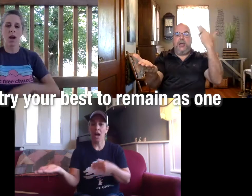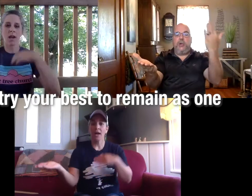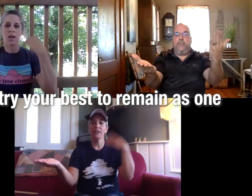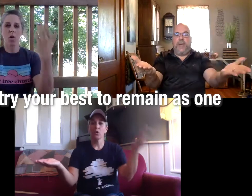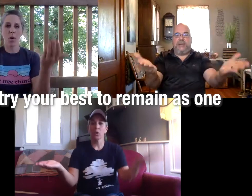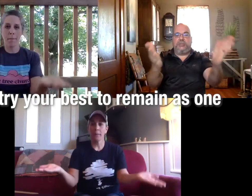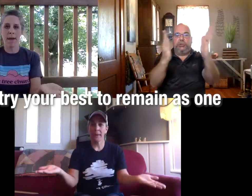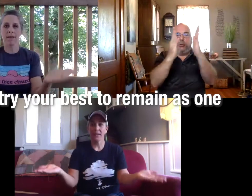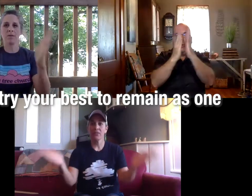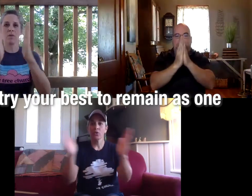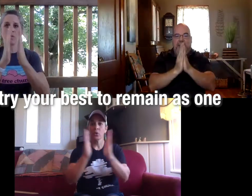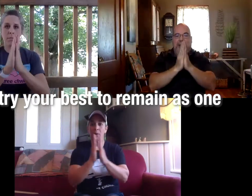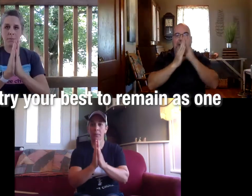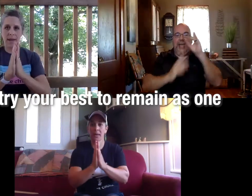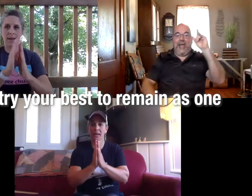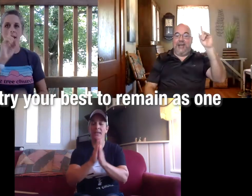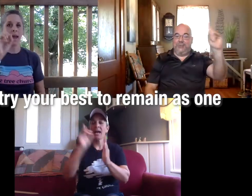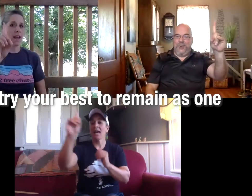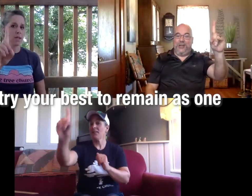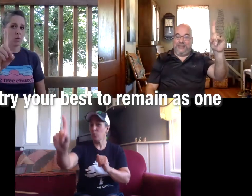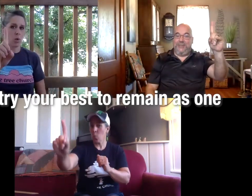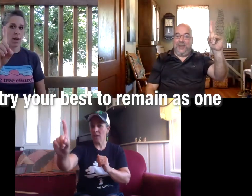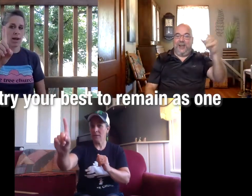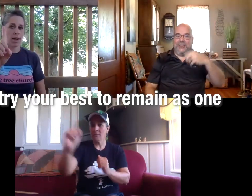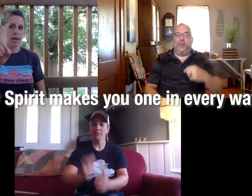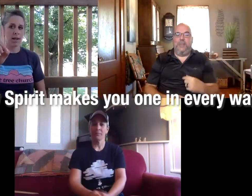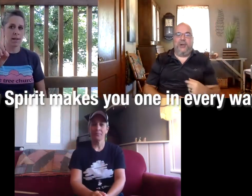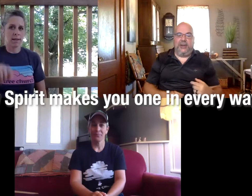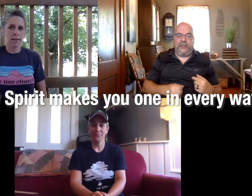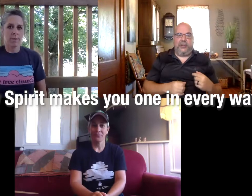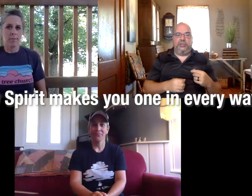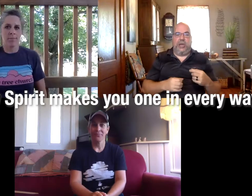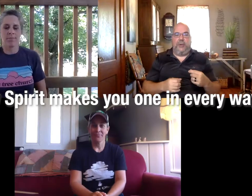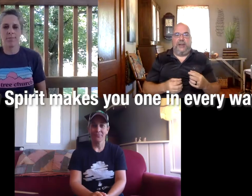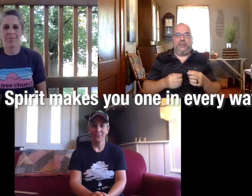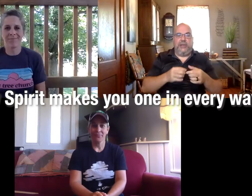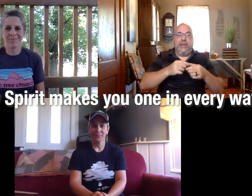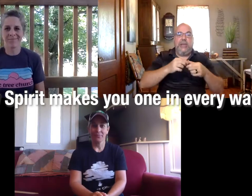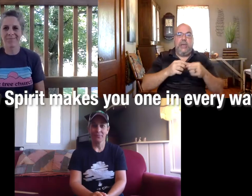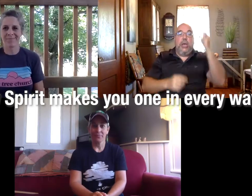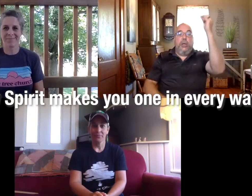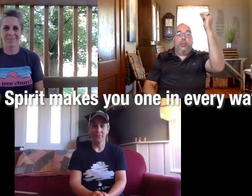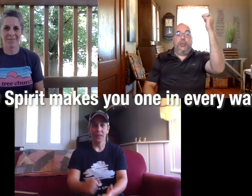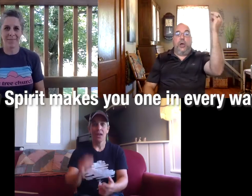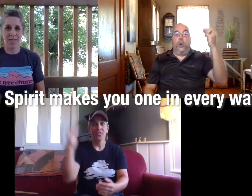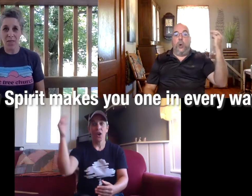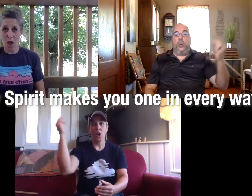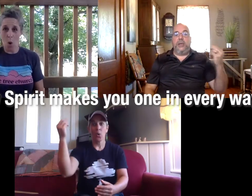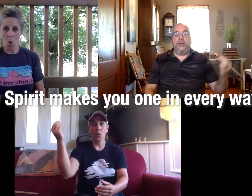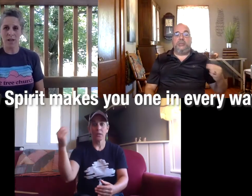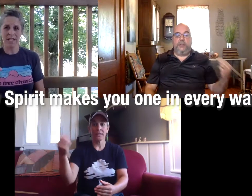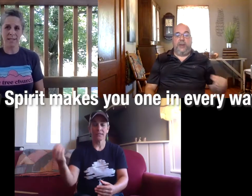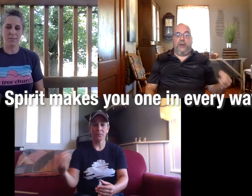your best to remain as one see we've got a lot there when we put it all together good job all right let's do it again the